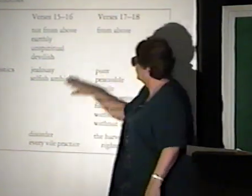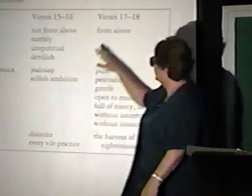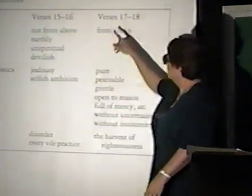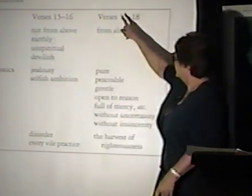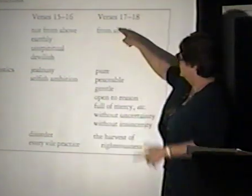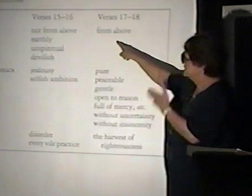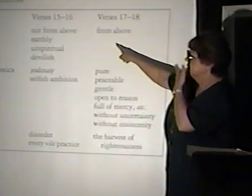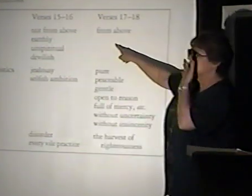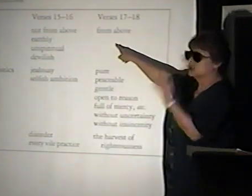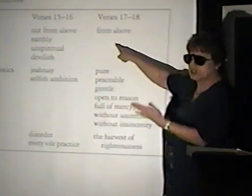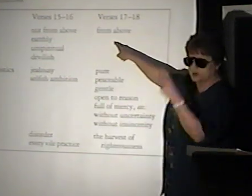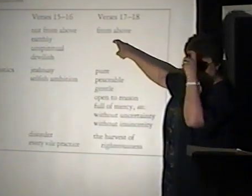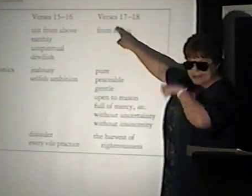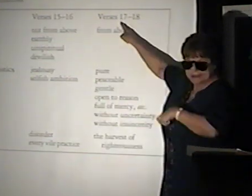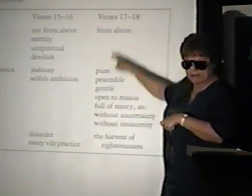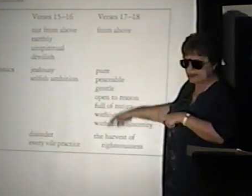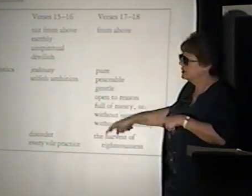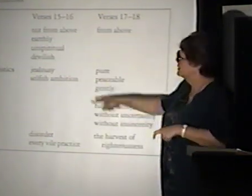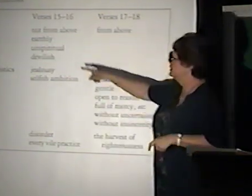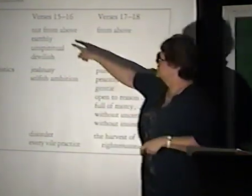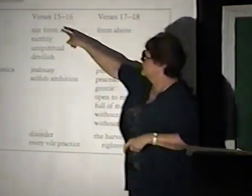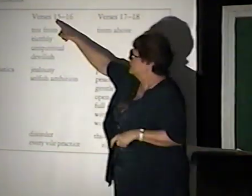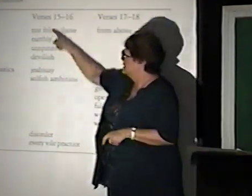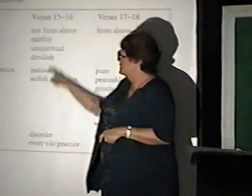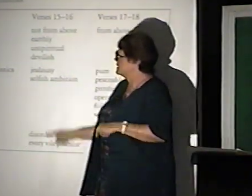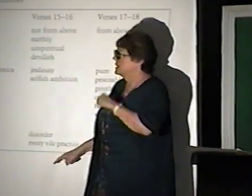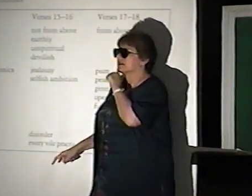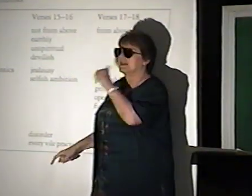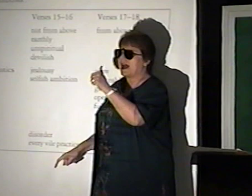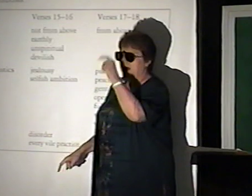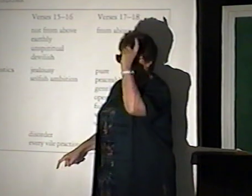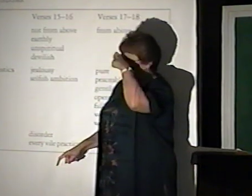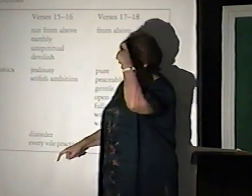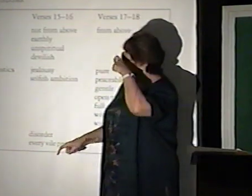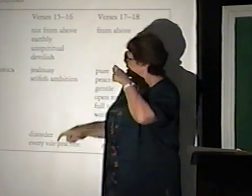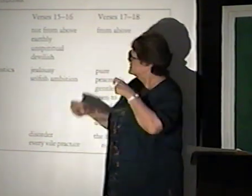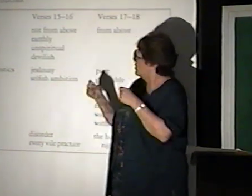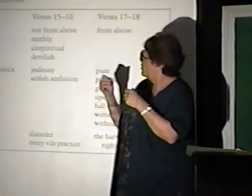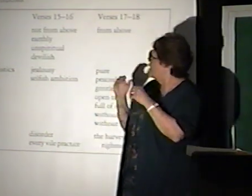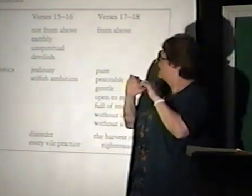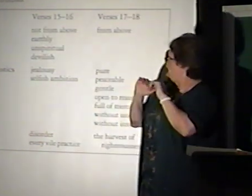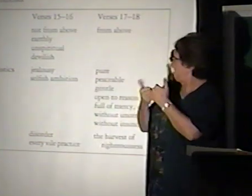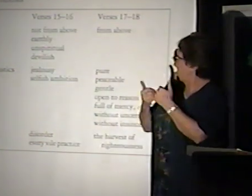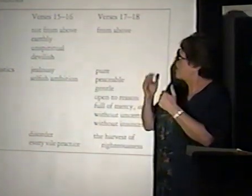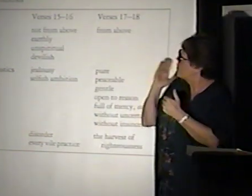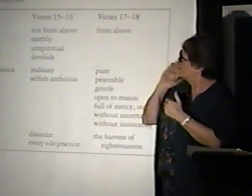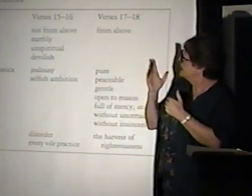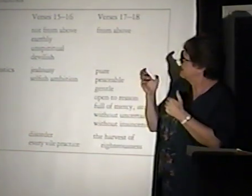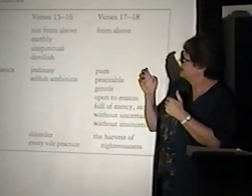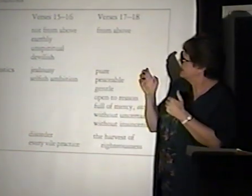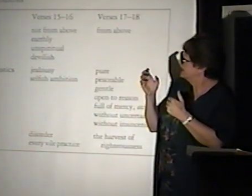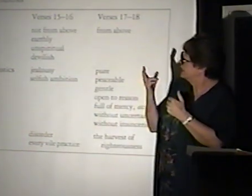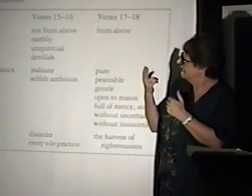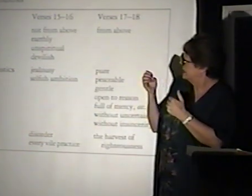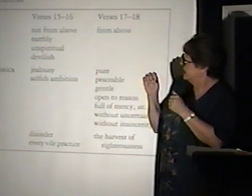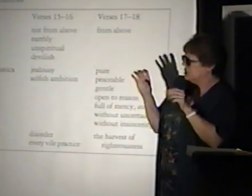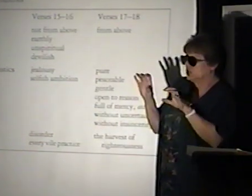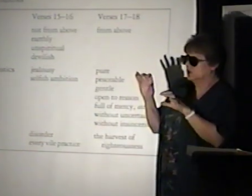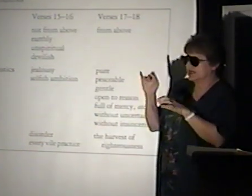good wisdom, not wise. So, how would he do